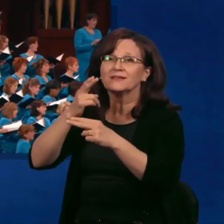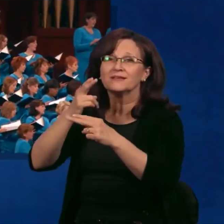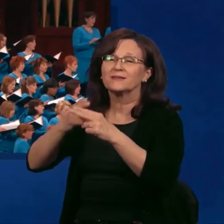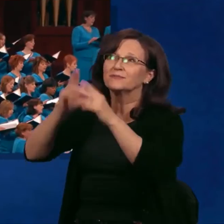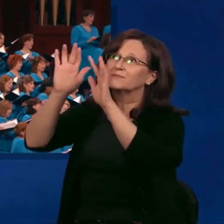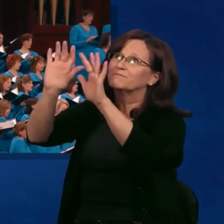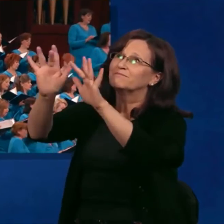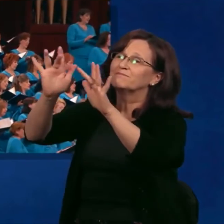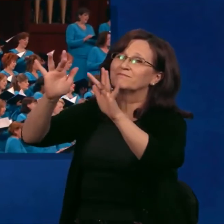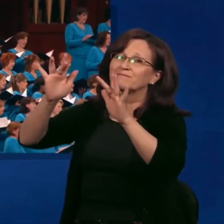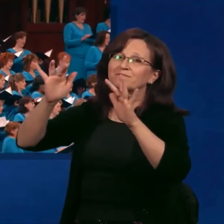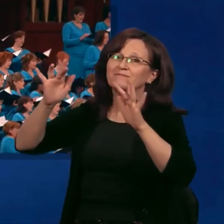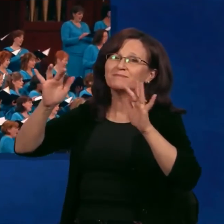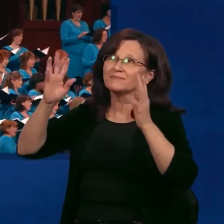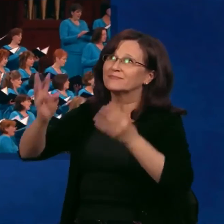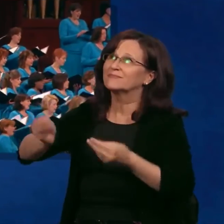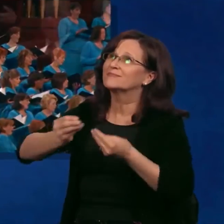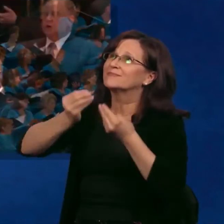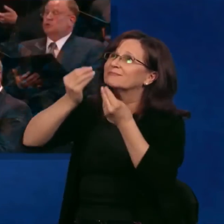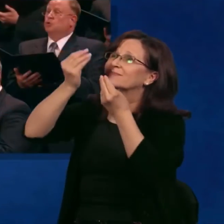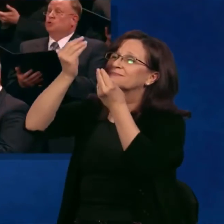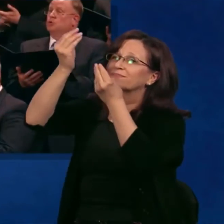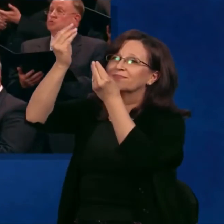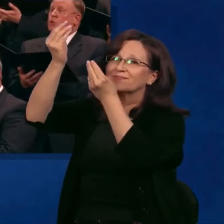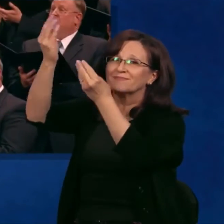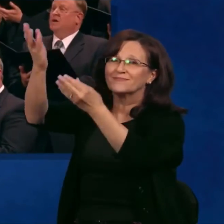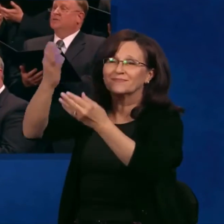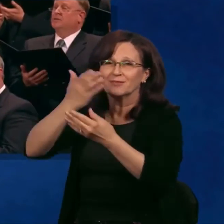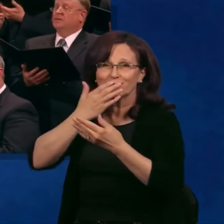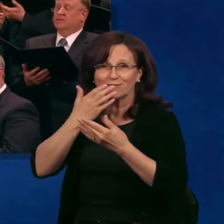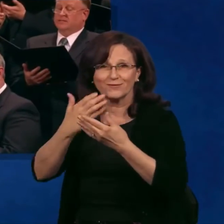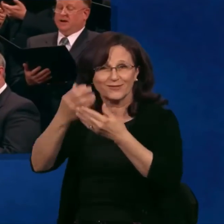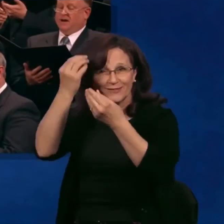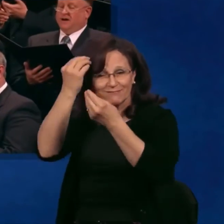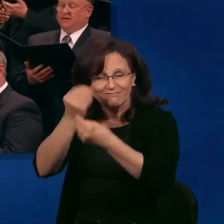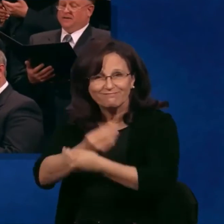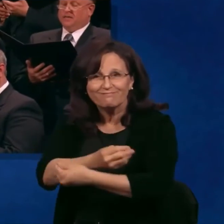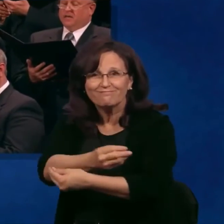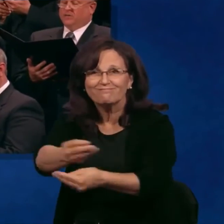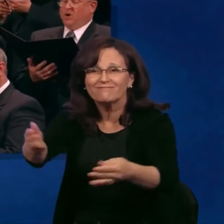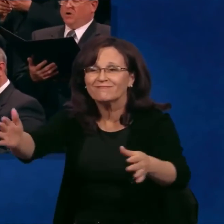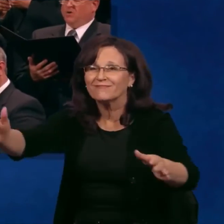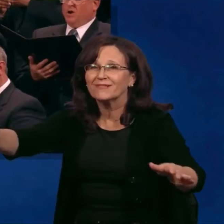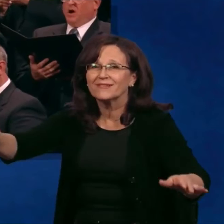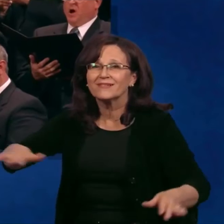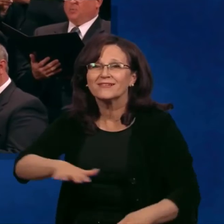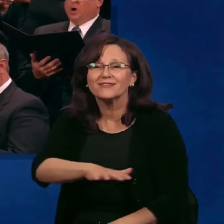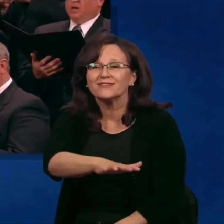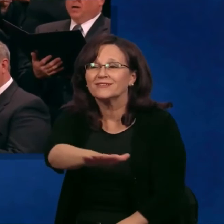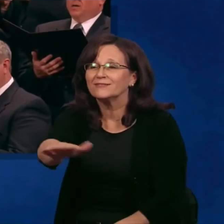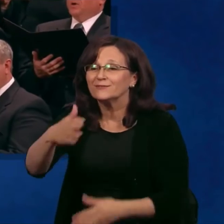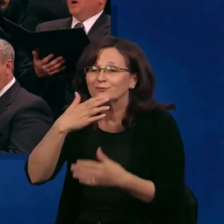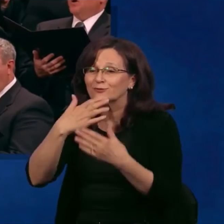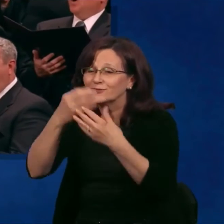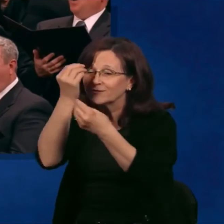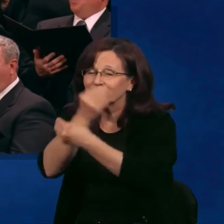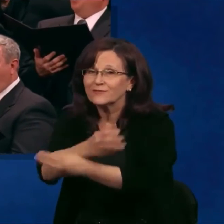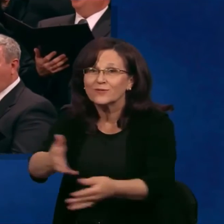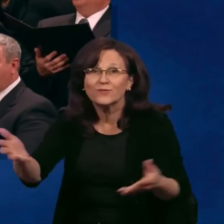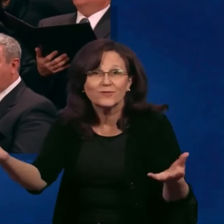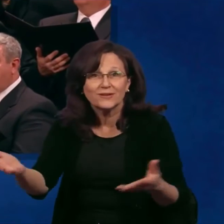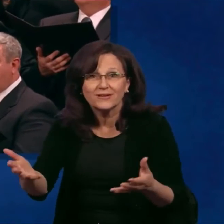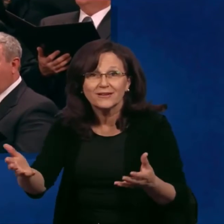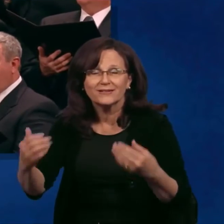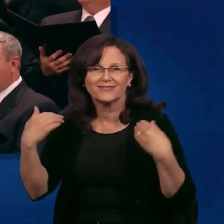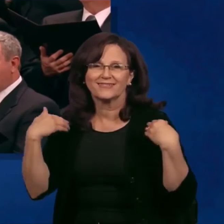to his name. To spread these tidings far abroad, the